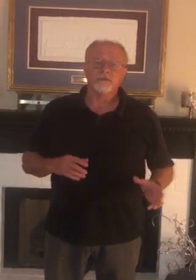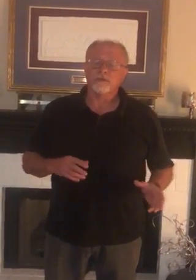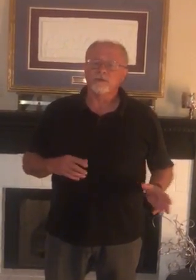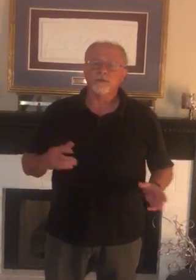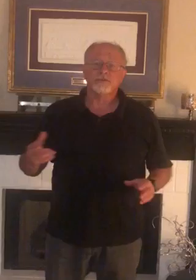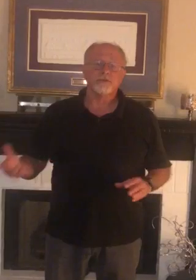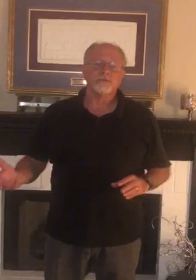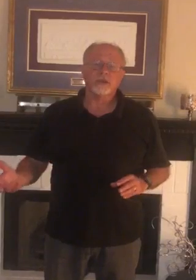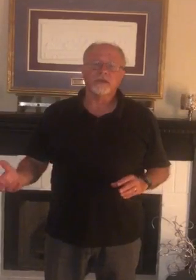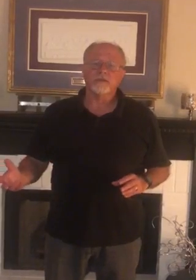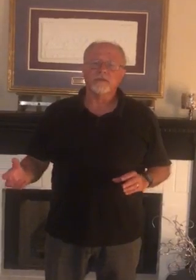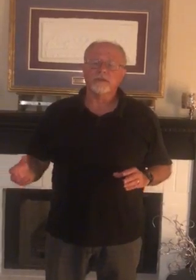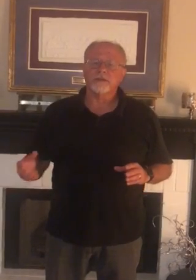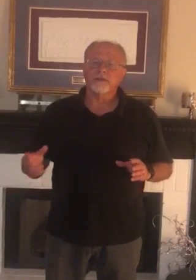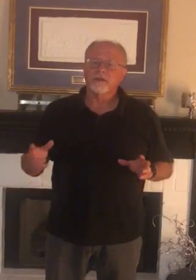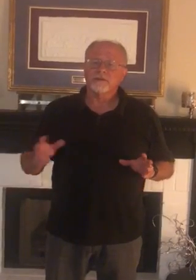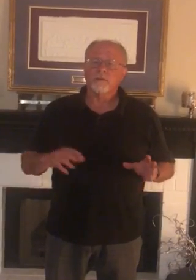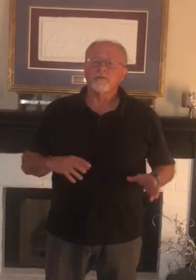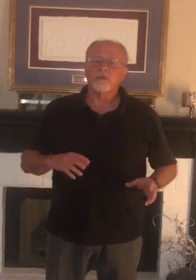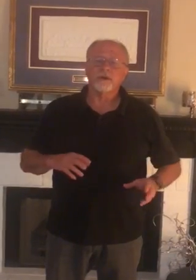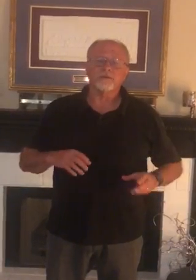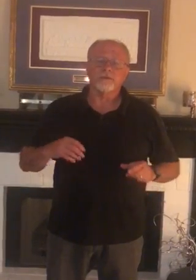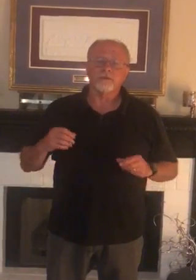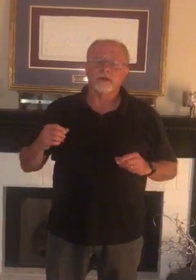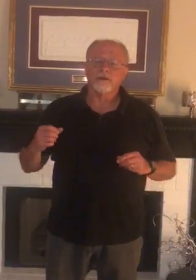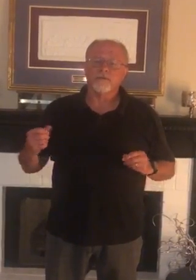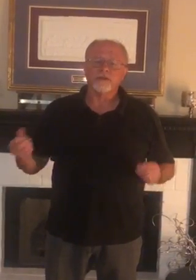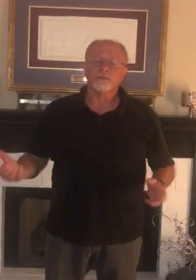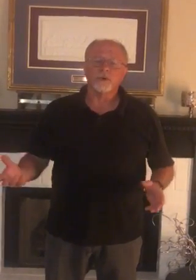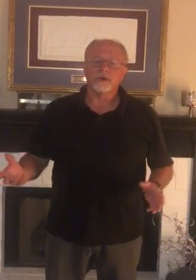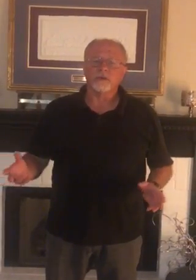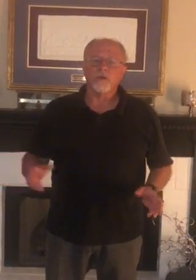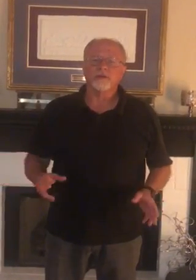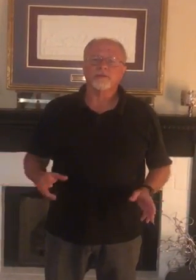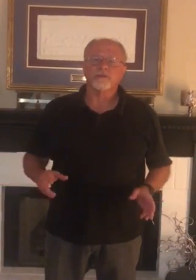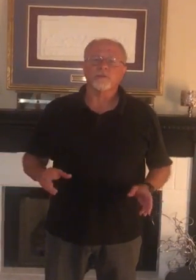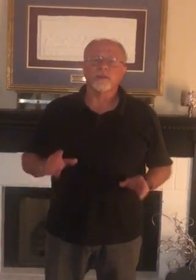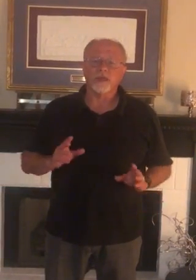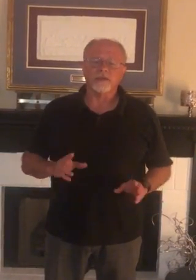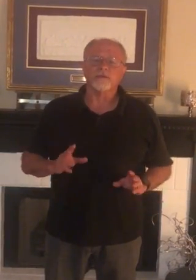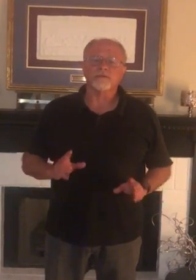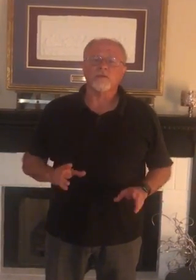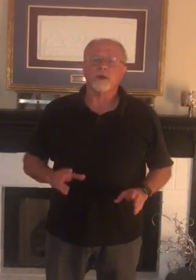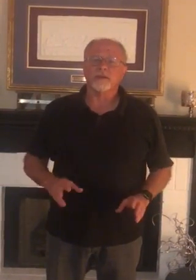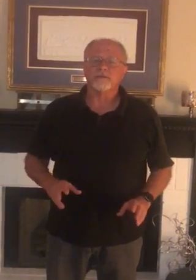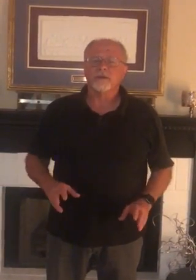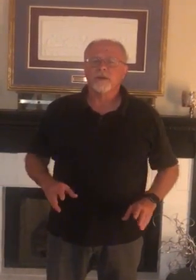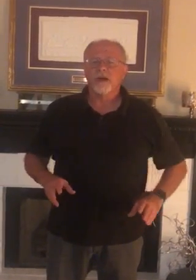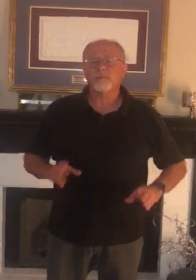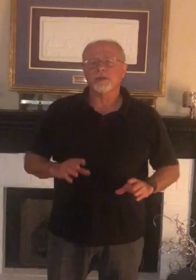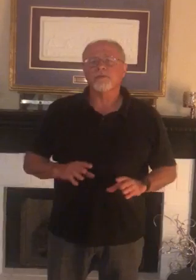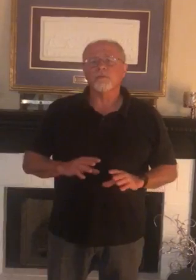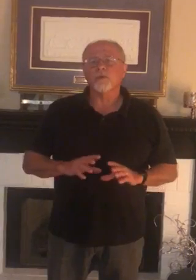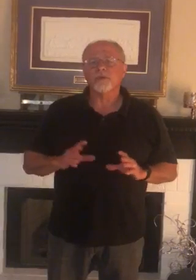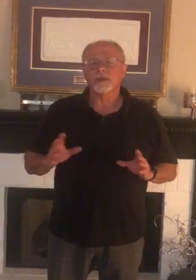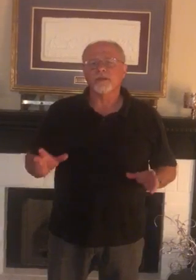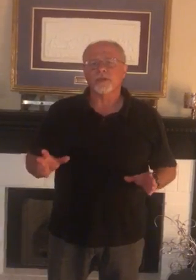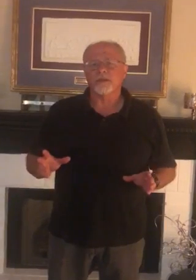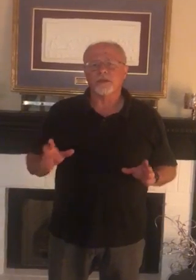us on YouTube channel and some of you went to the Facebook and watched us. But thank you so much. I believe that more than anything, the